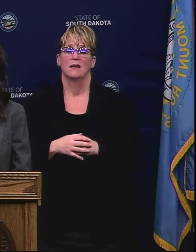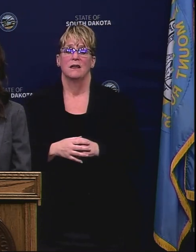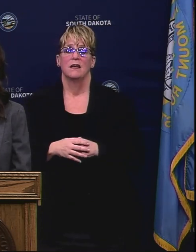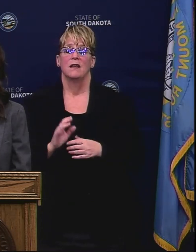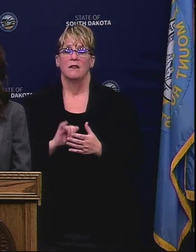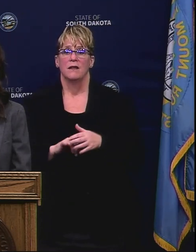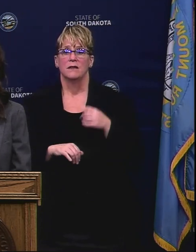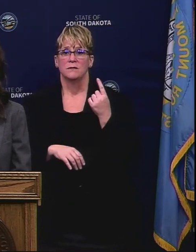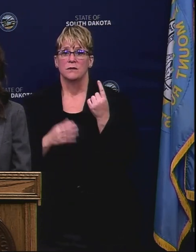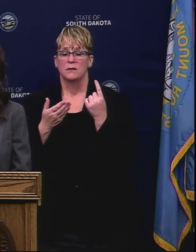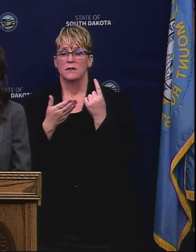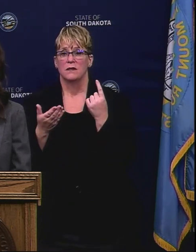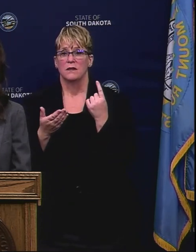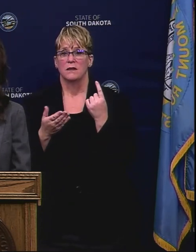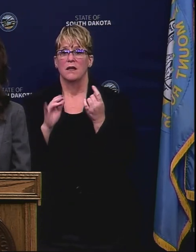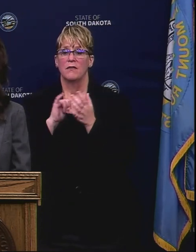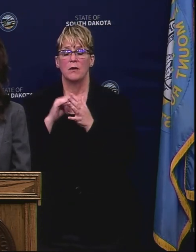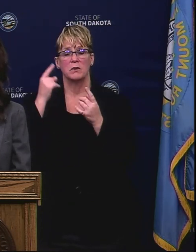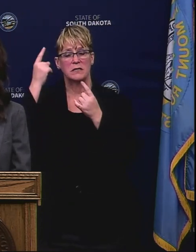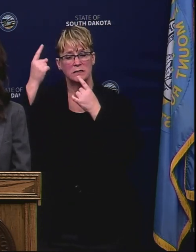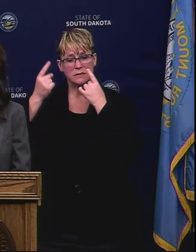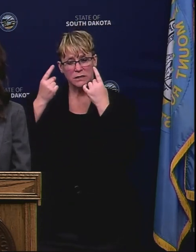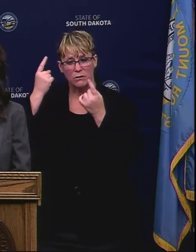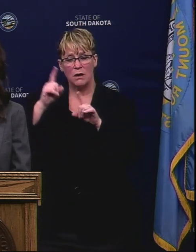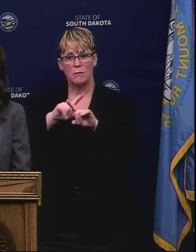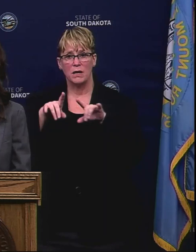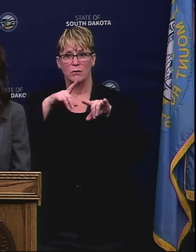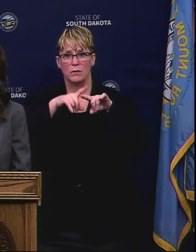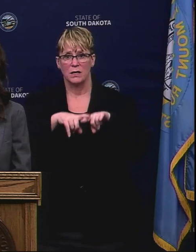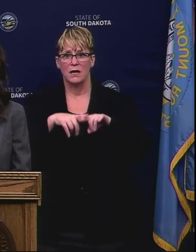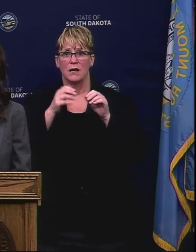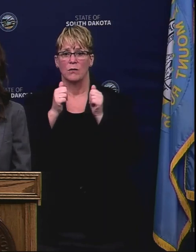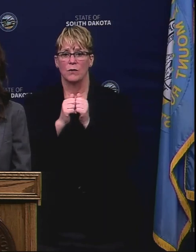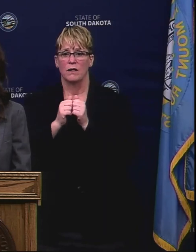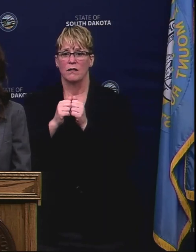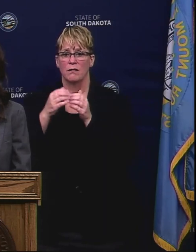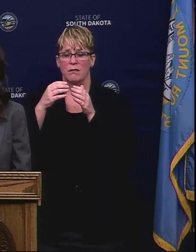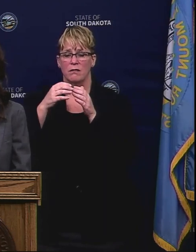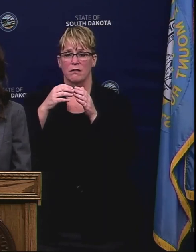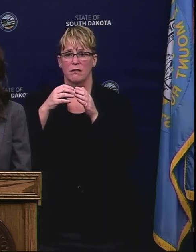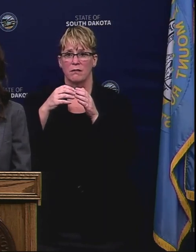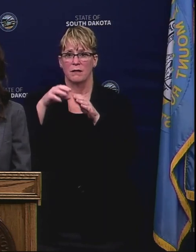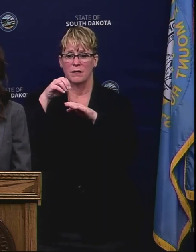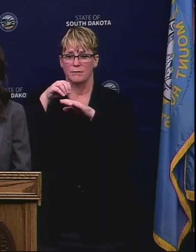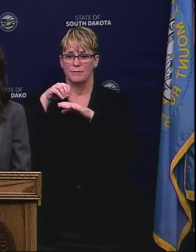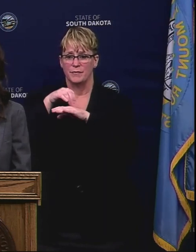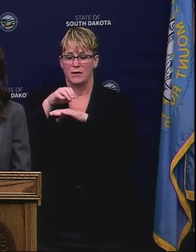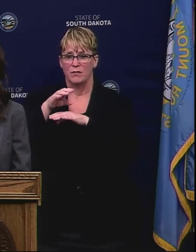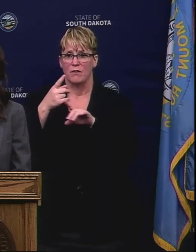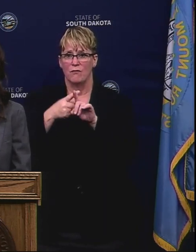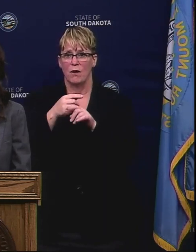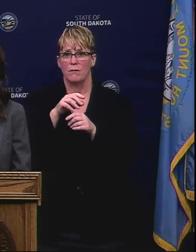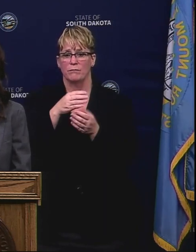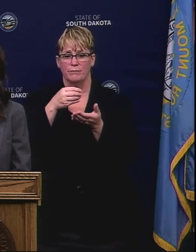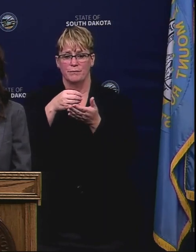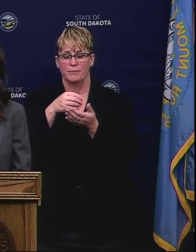And that's one of the things that we're considering, but also relying on guidance from Treasury and Congress on if that is a possibility.